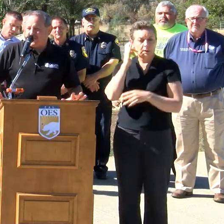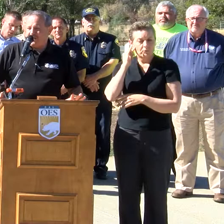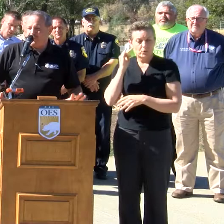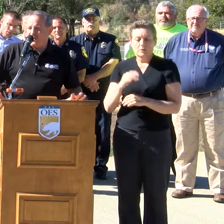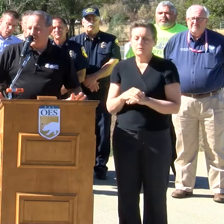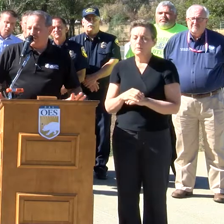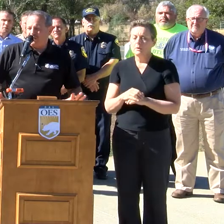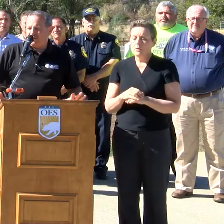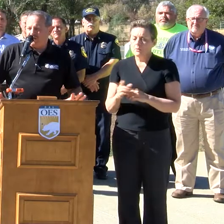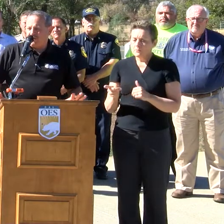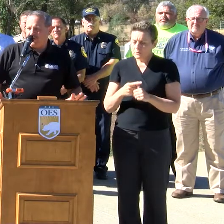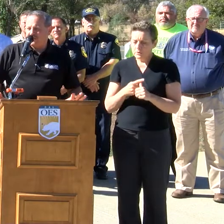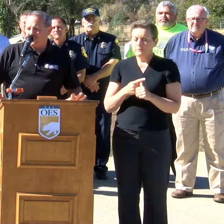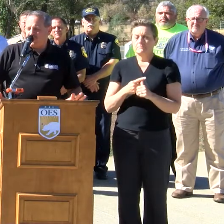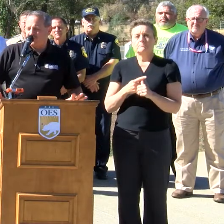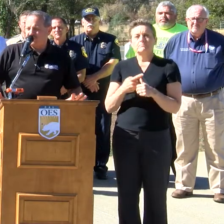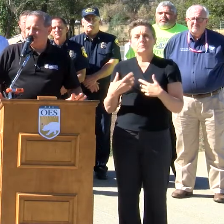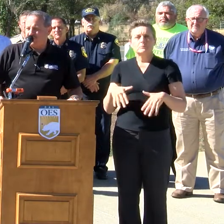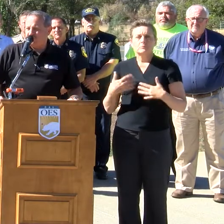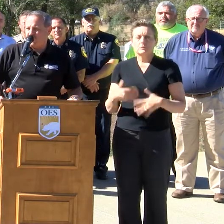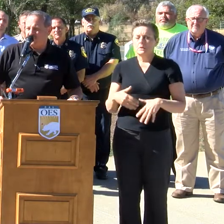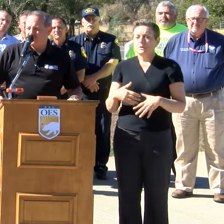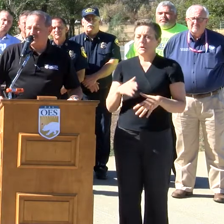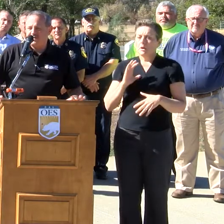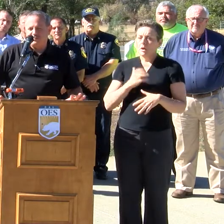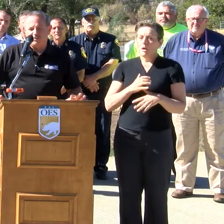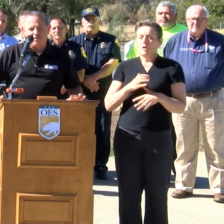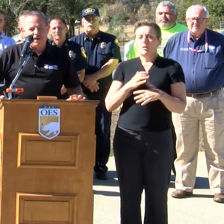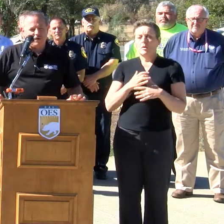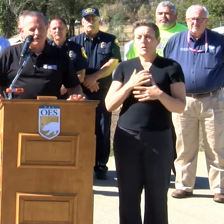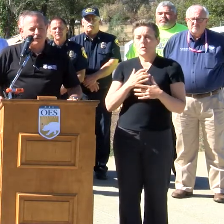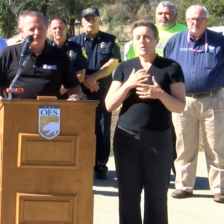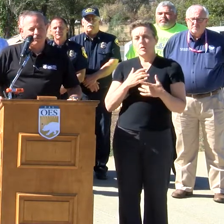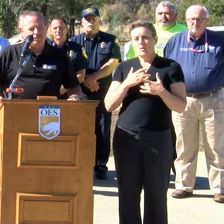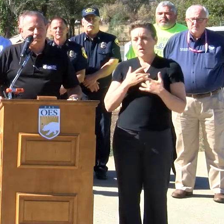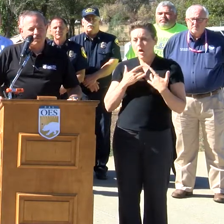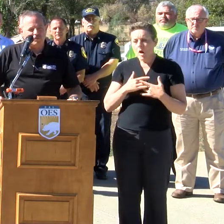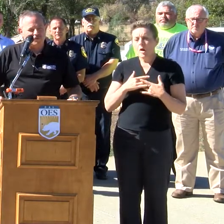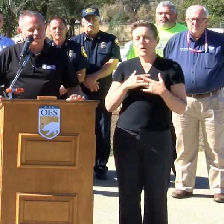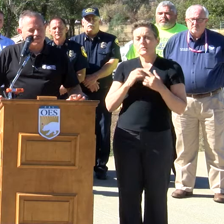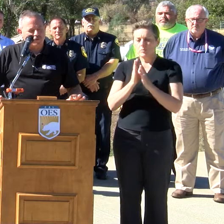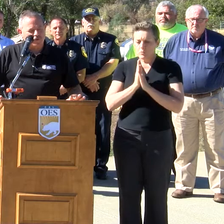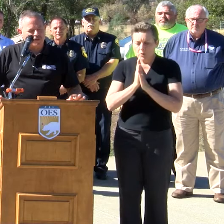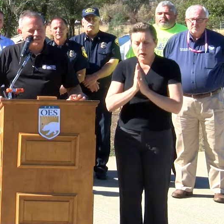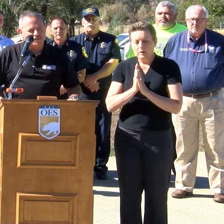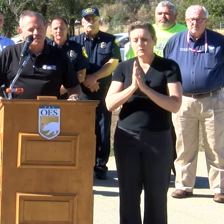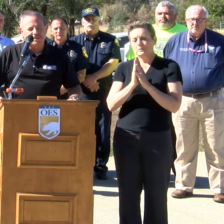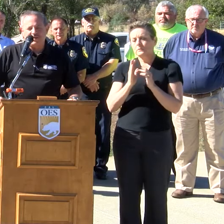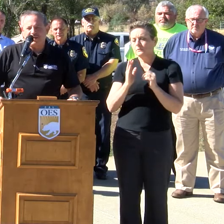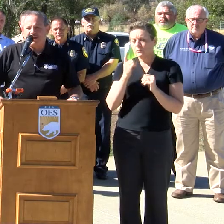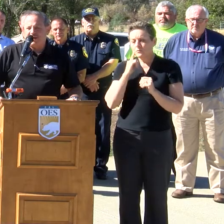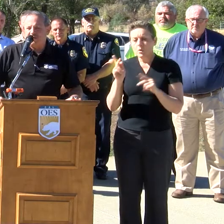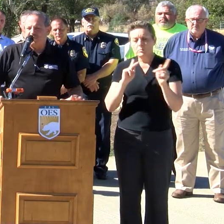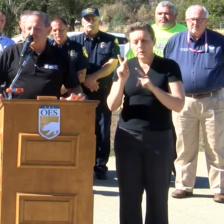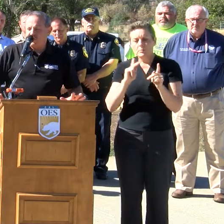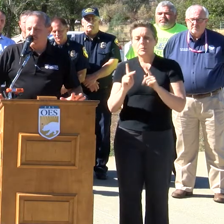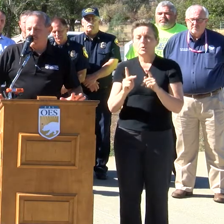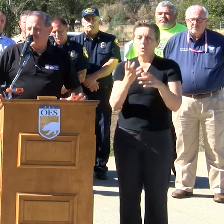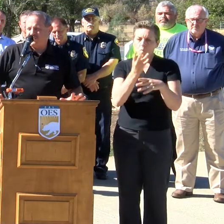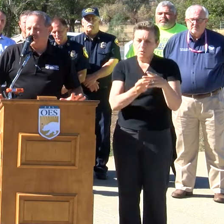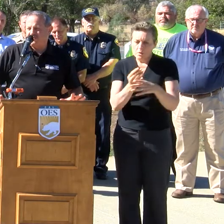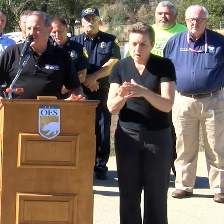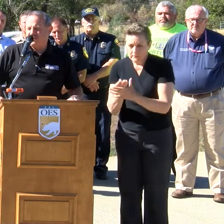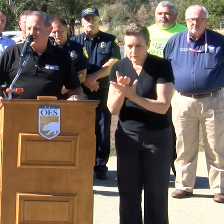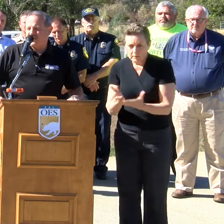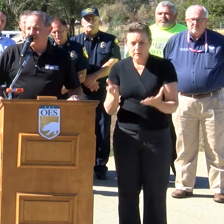let me just say, really, our hearts and prayers continue to go out to those who have suffered losses. But to